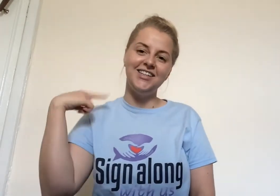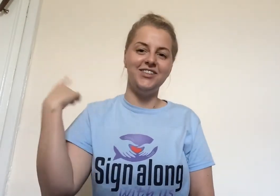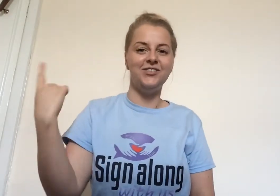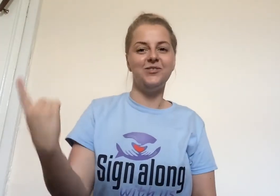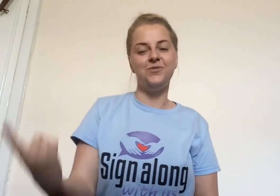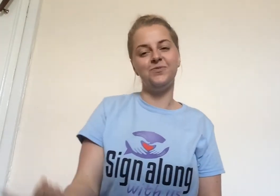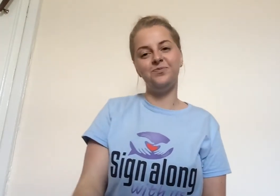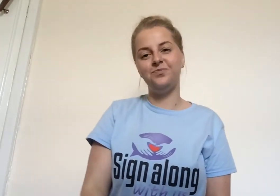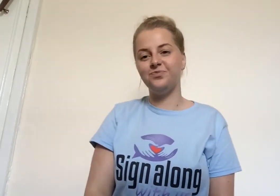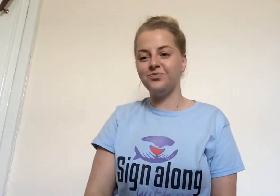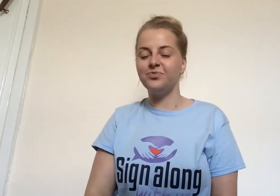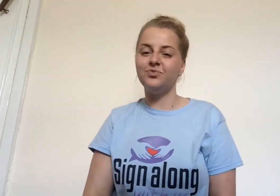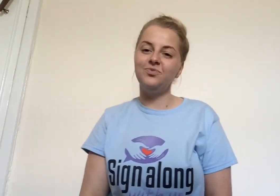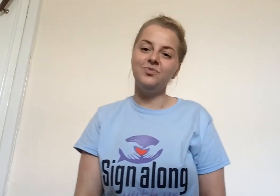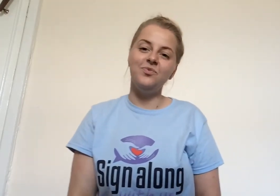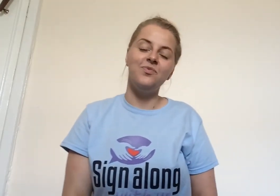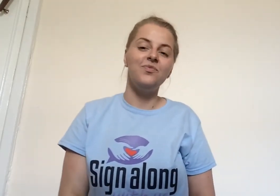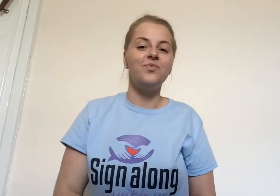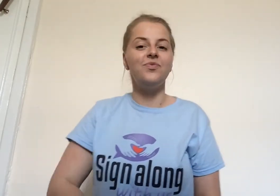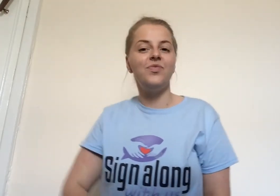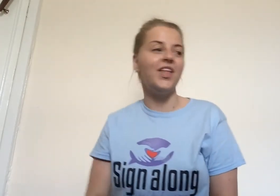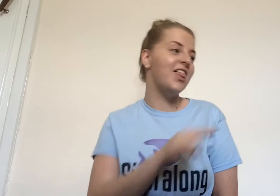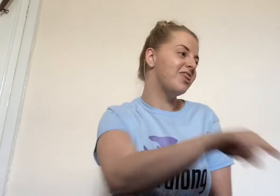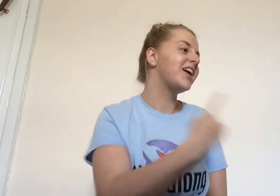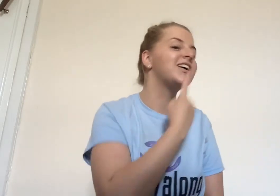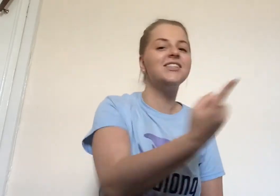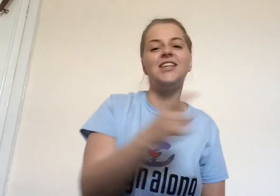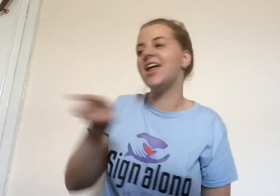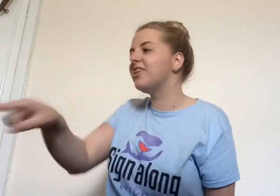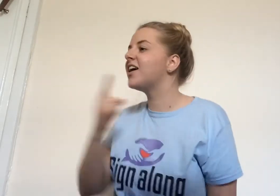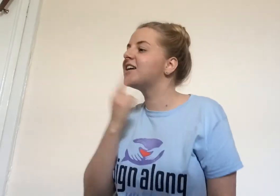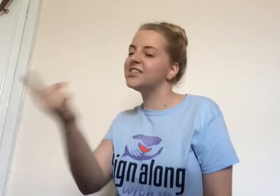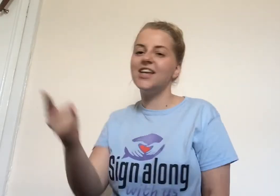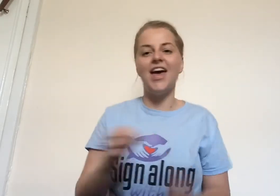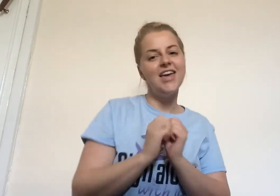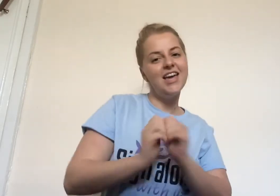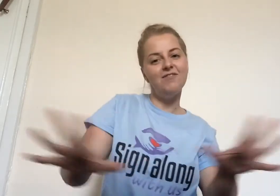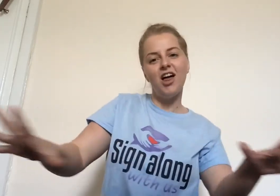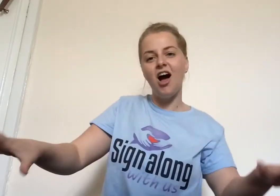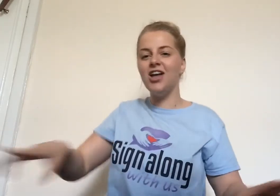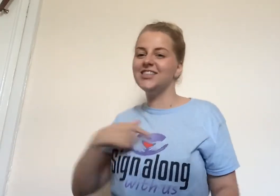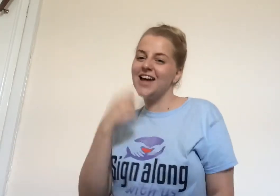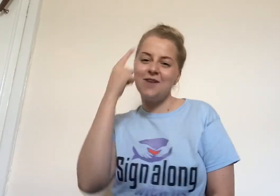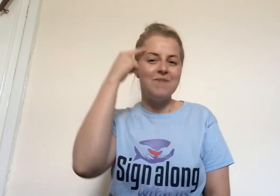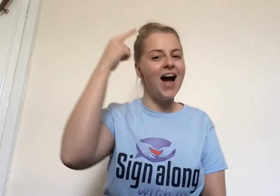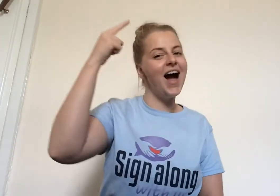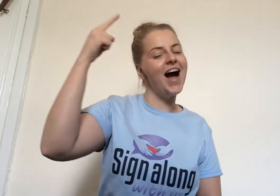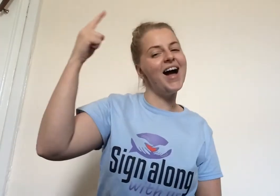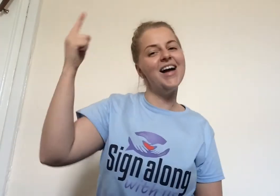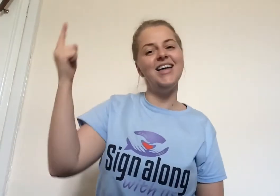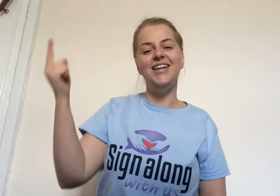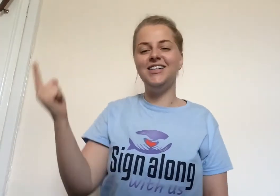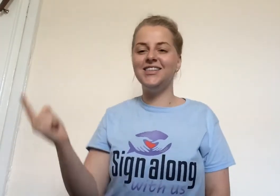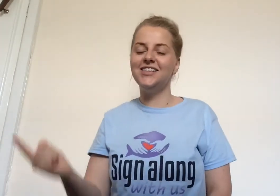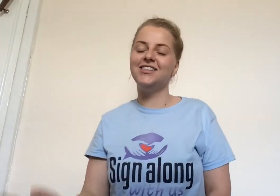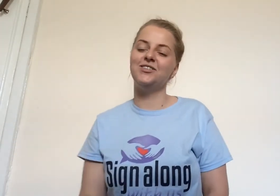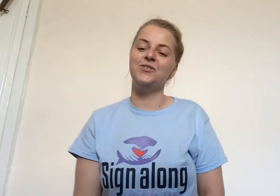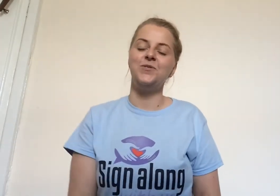Midanen.